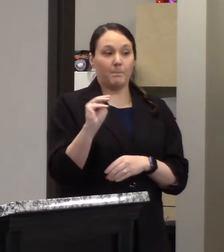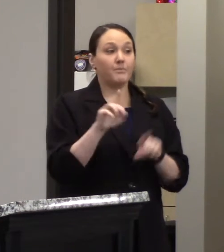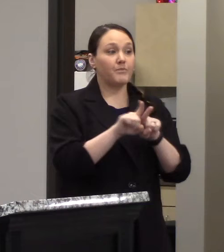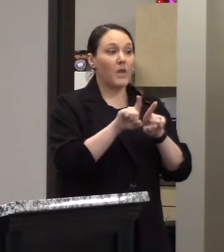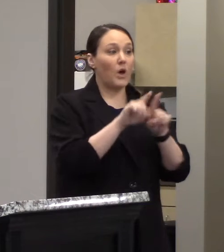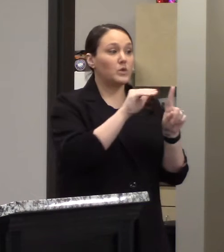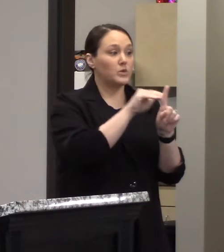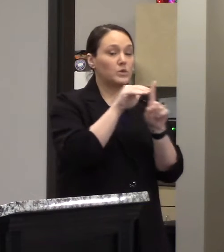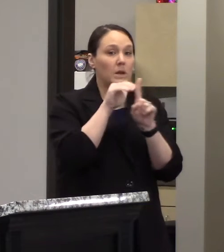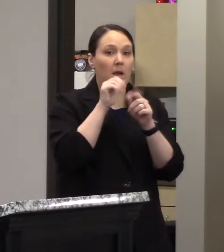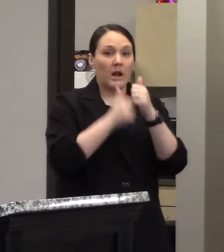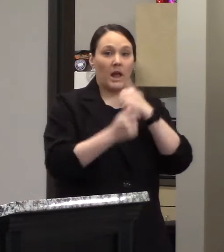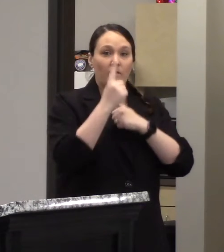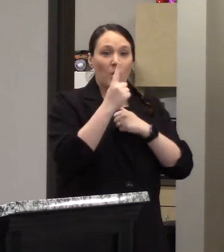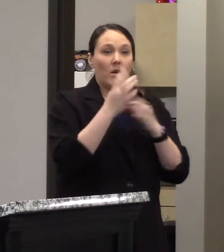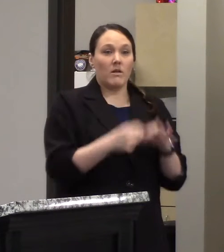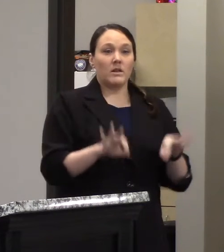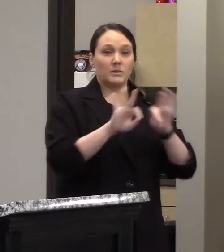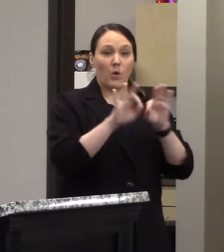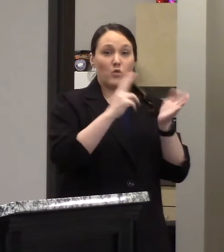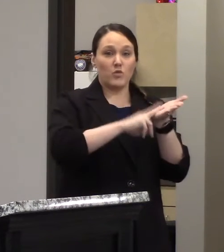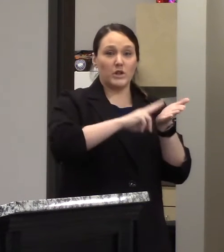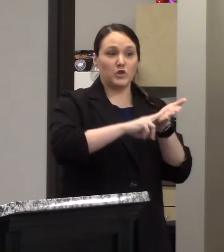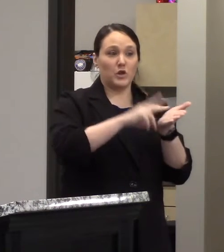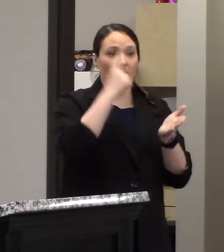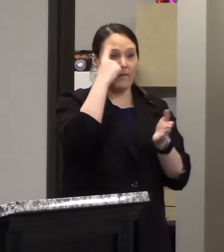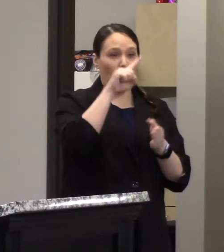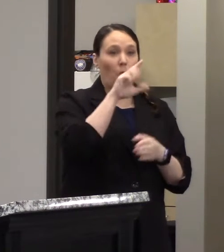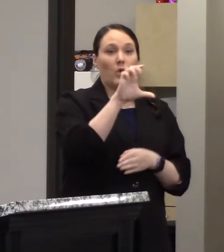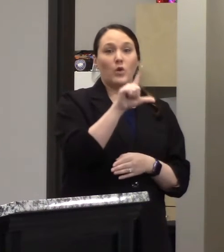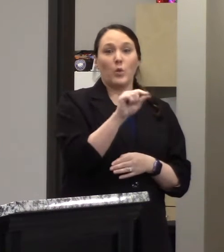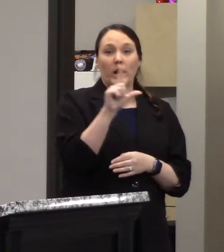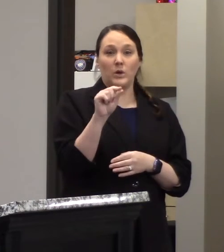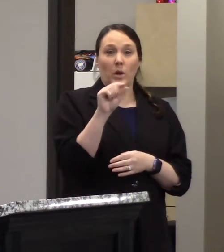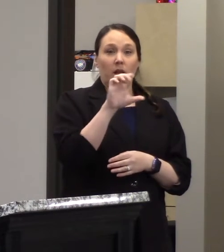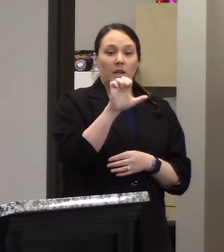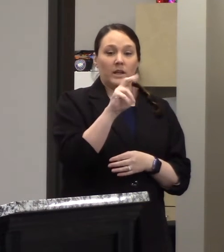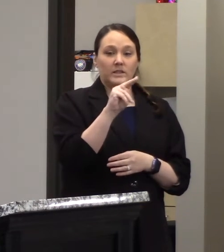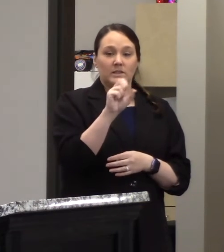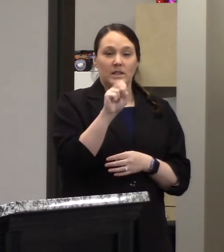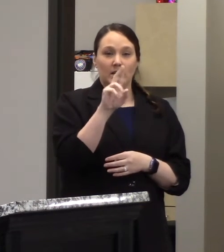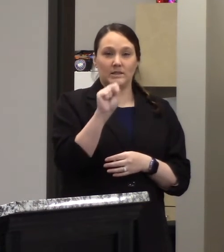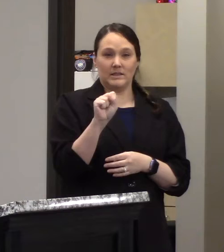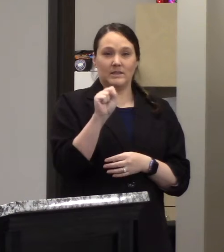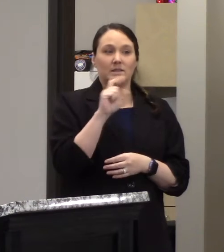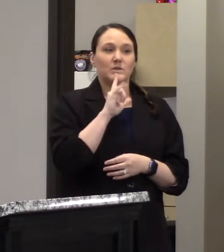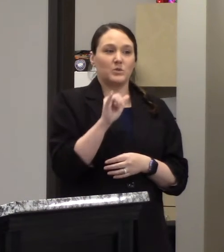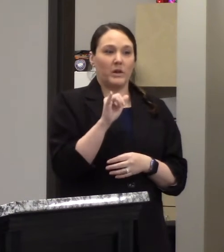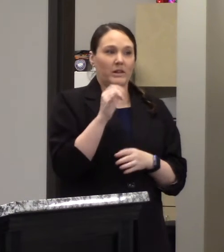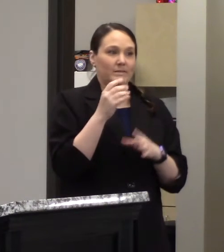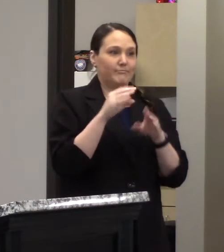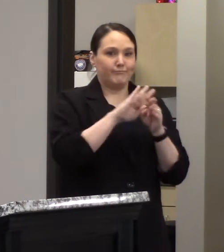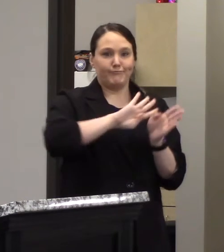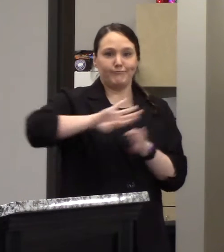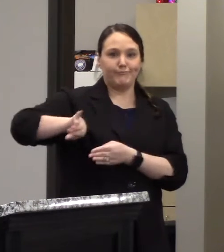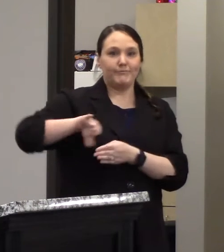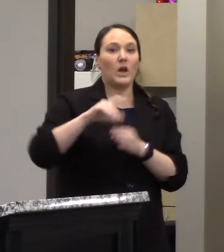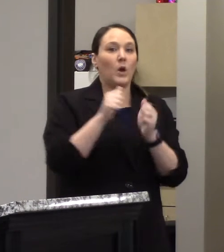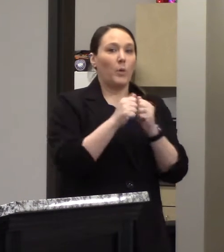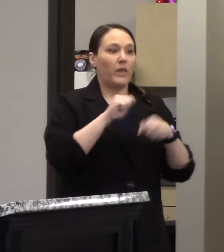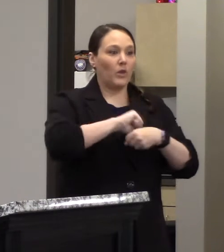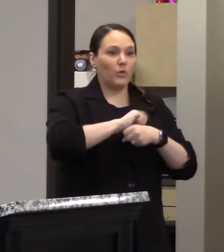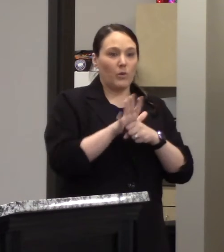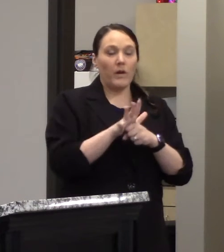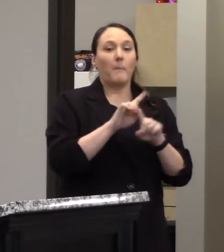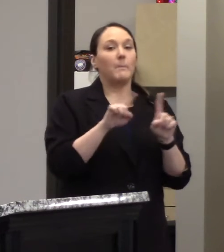one the importance of registering for the 2020 census that's kind of taking a backseat with the coronavirus outbreak but this